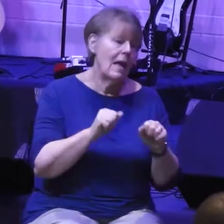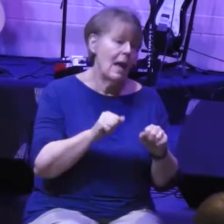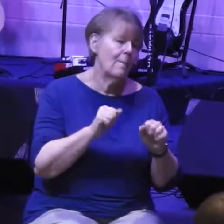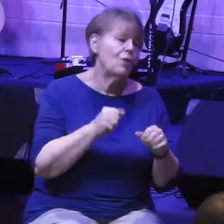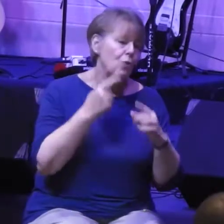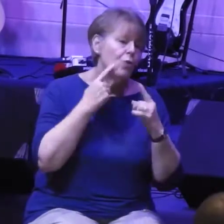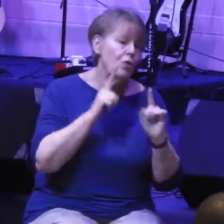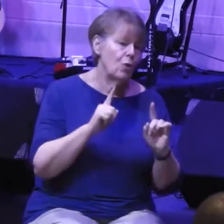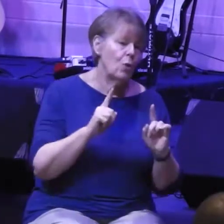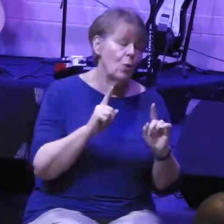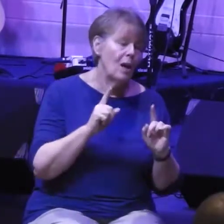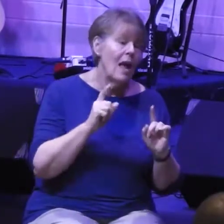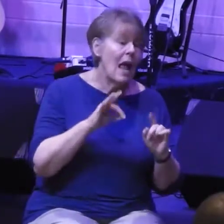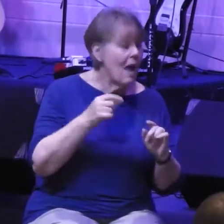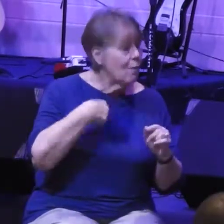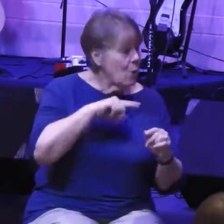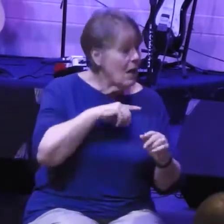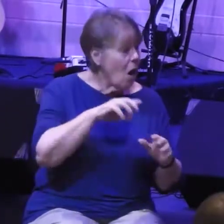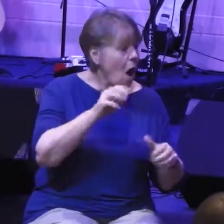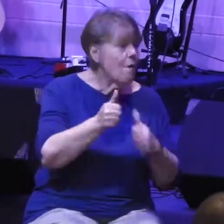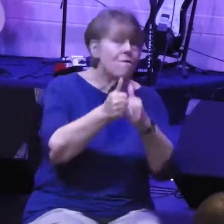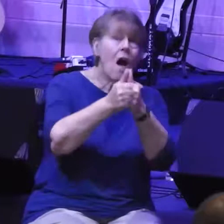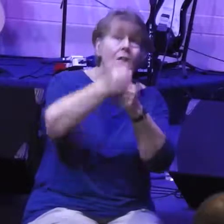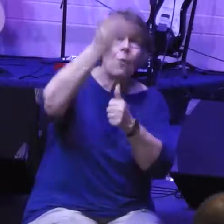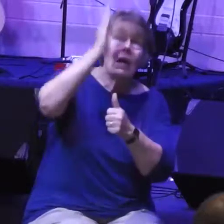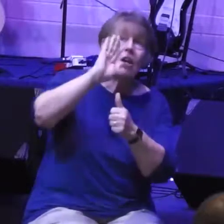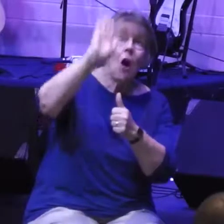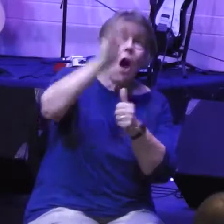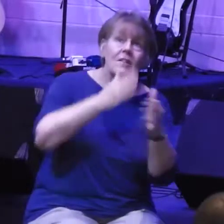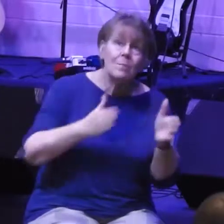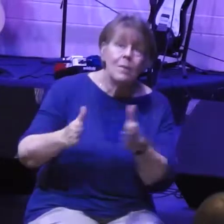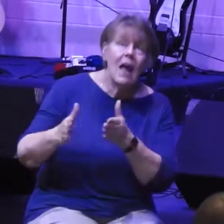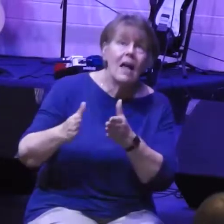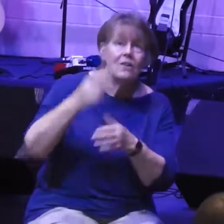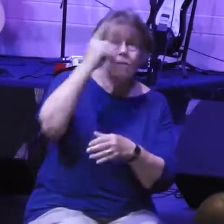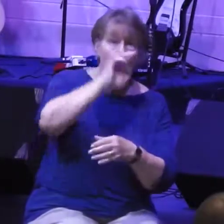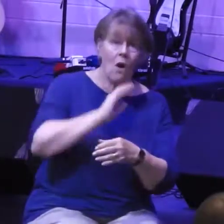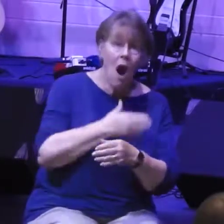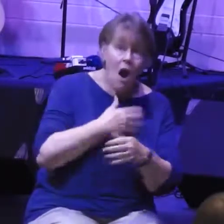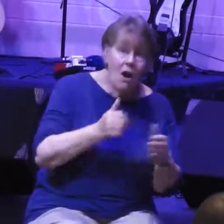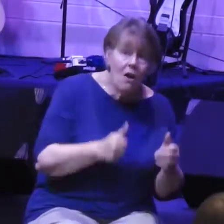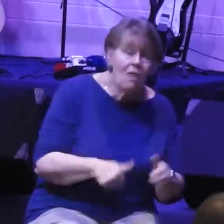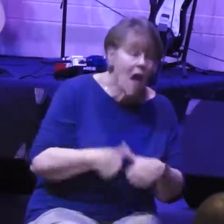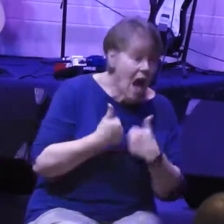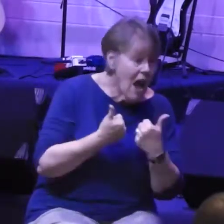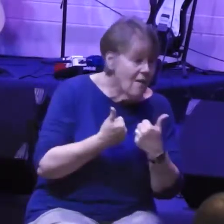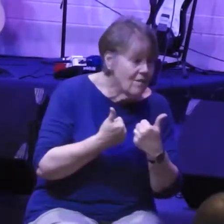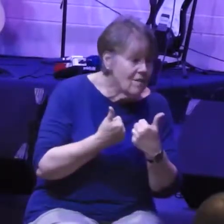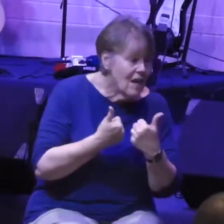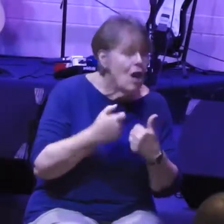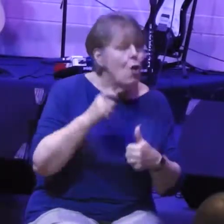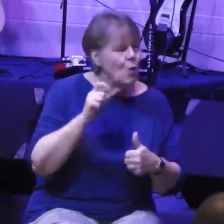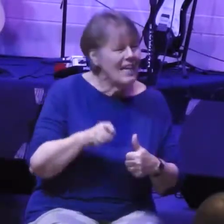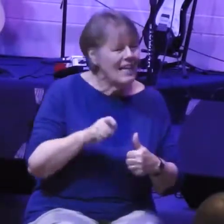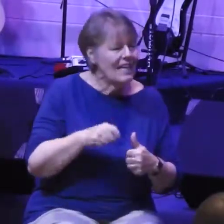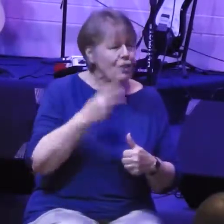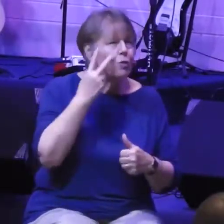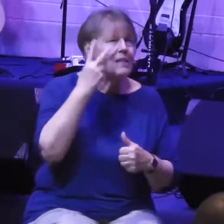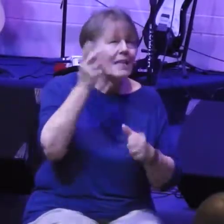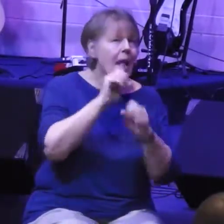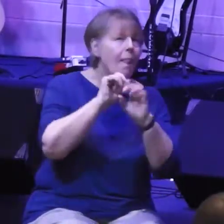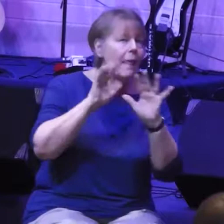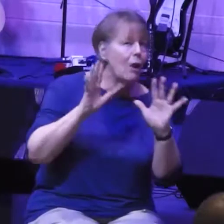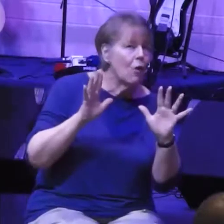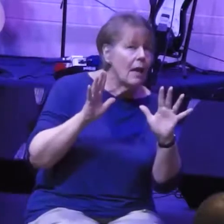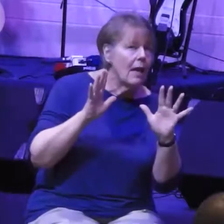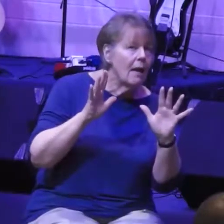if we're going to be following God's plans for our lives and having the discipline to continue even in the face of opposition.